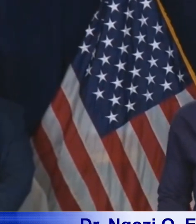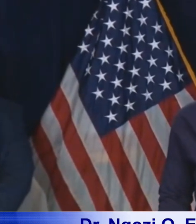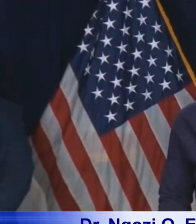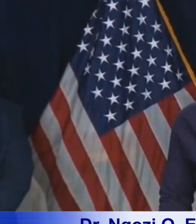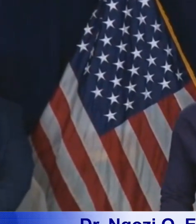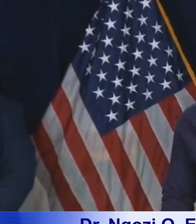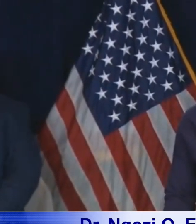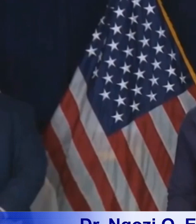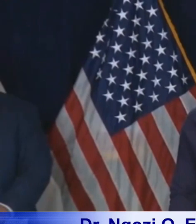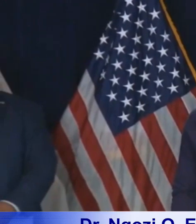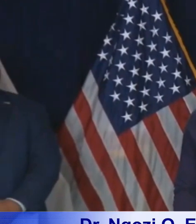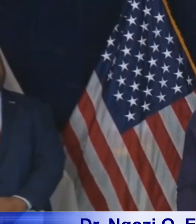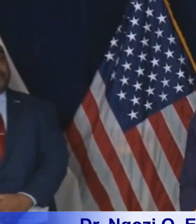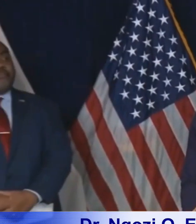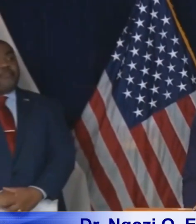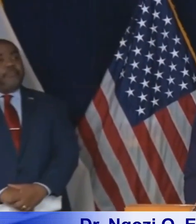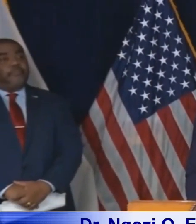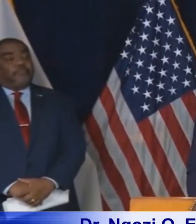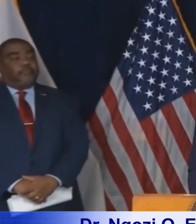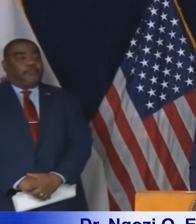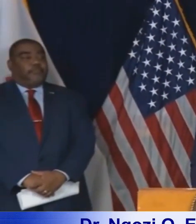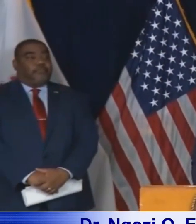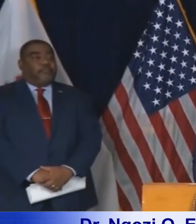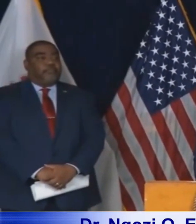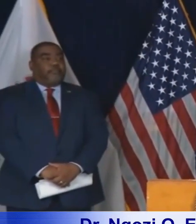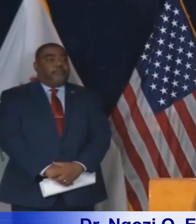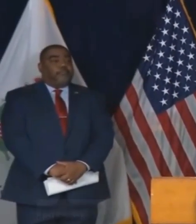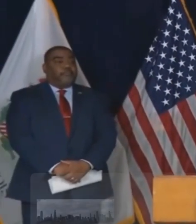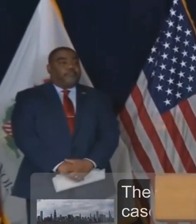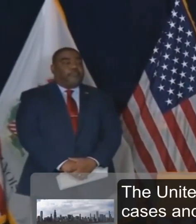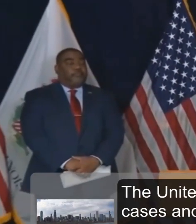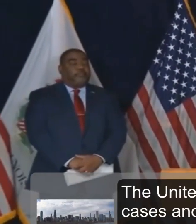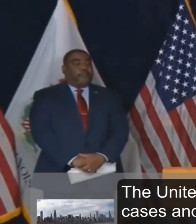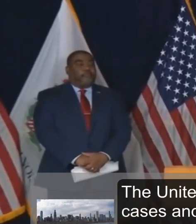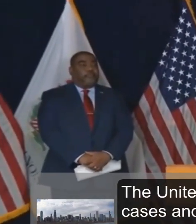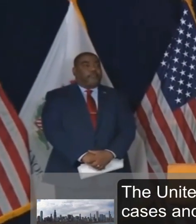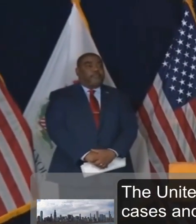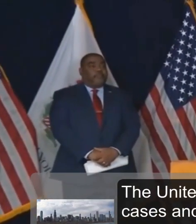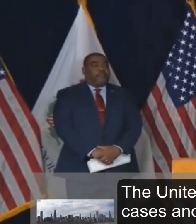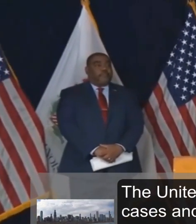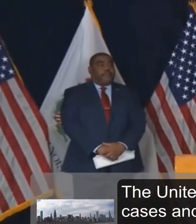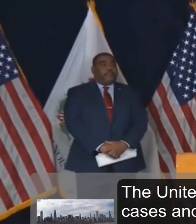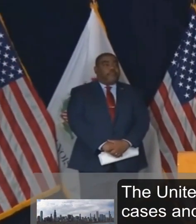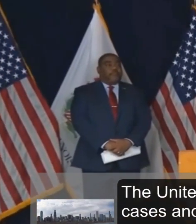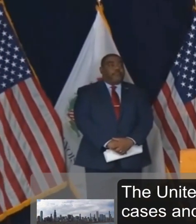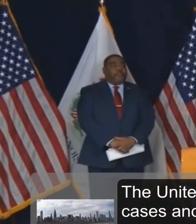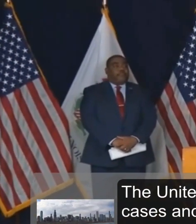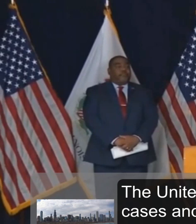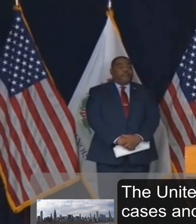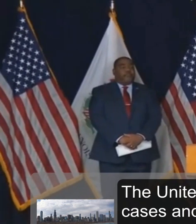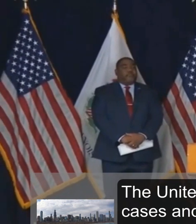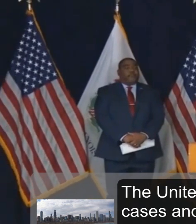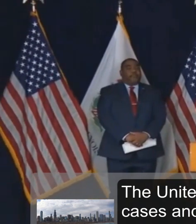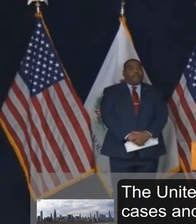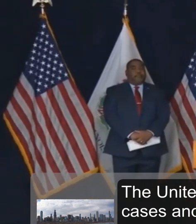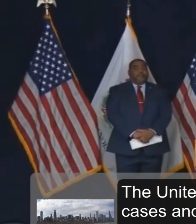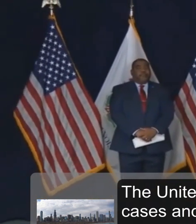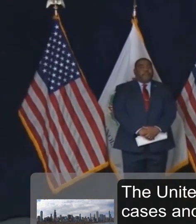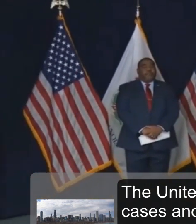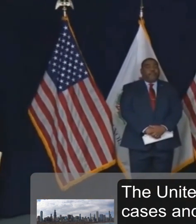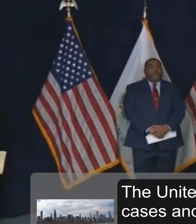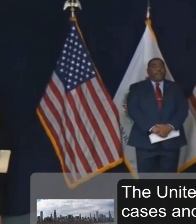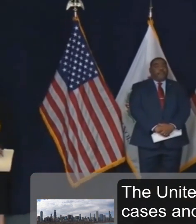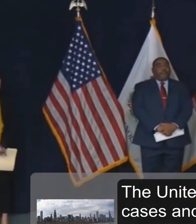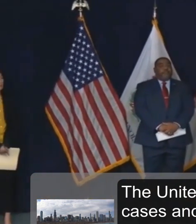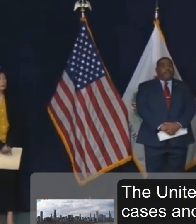protect residents. I want to say that it is difficult for the virus to